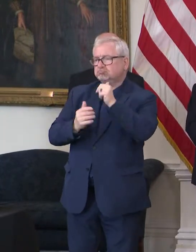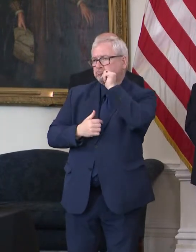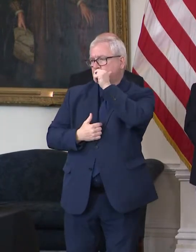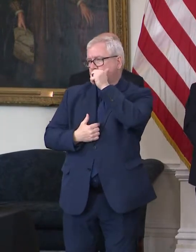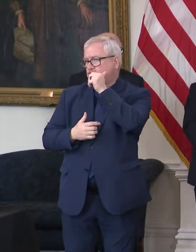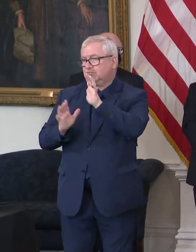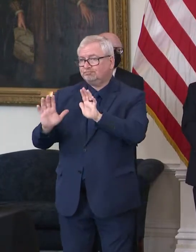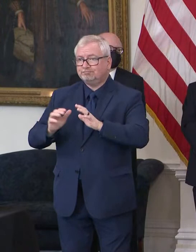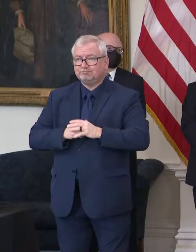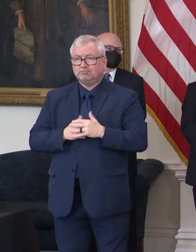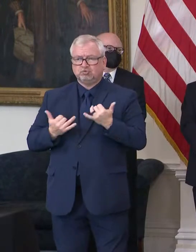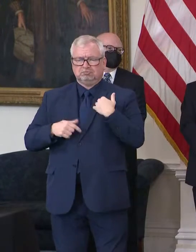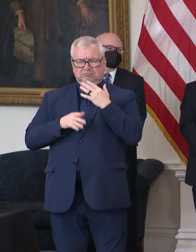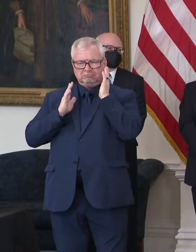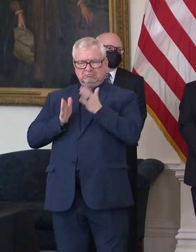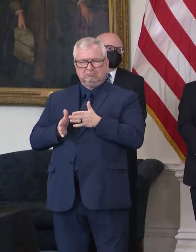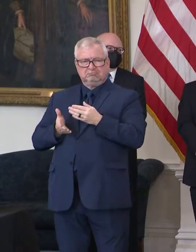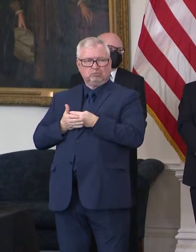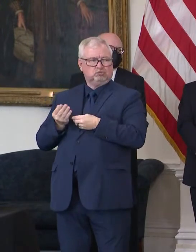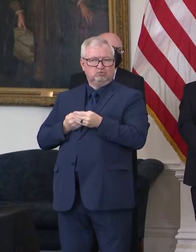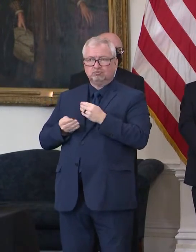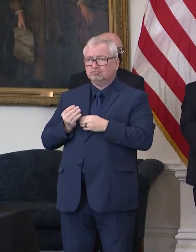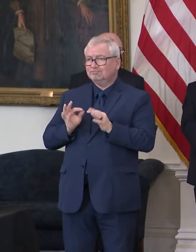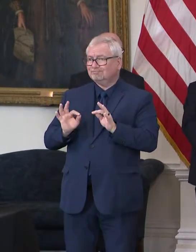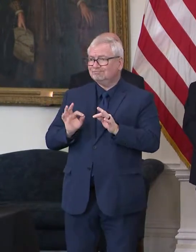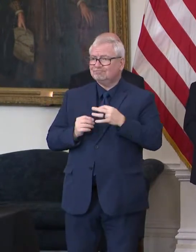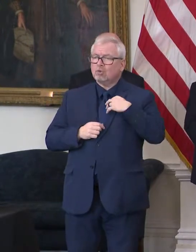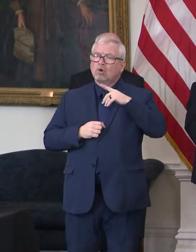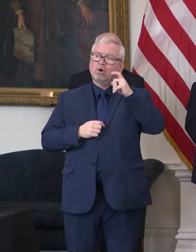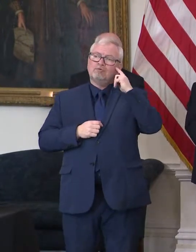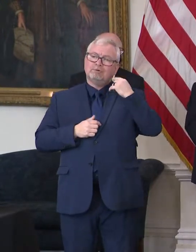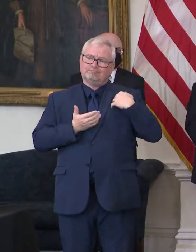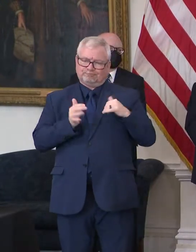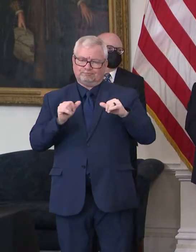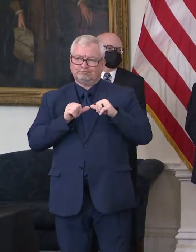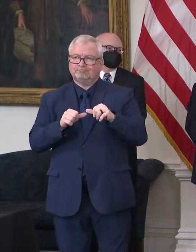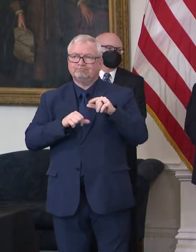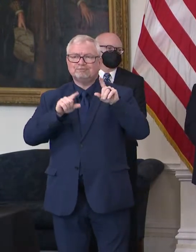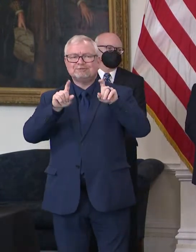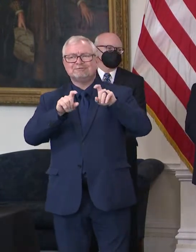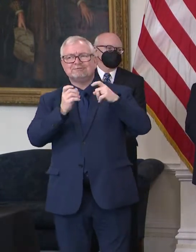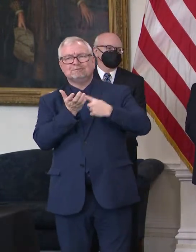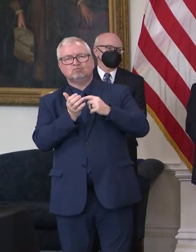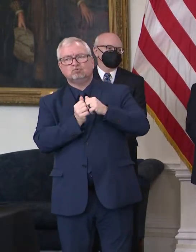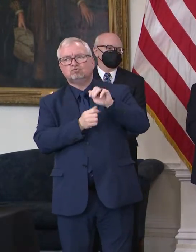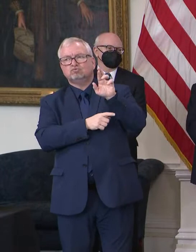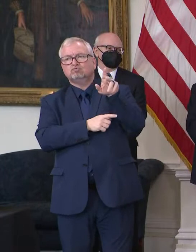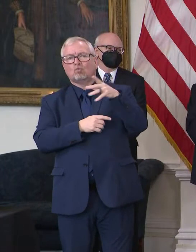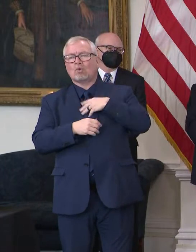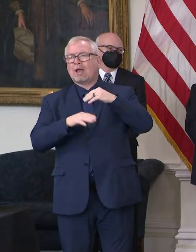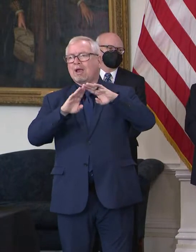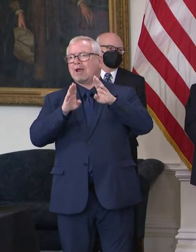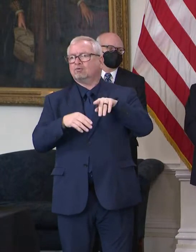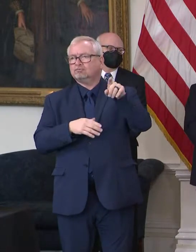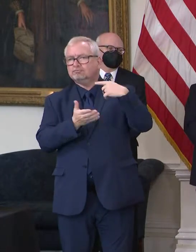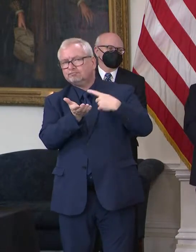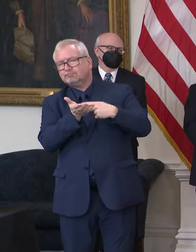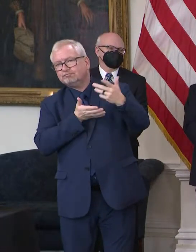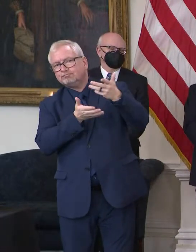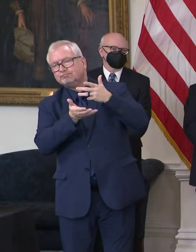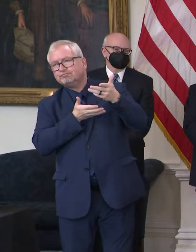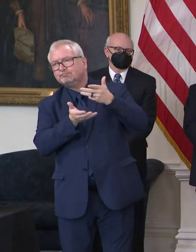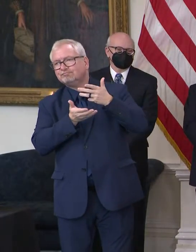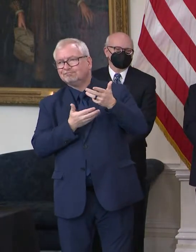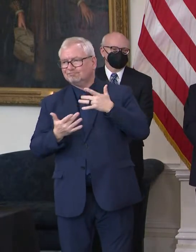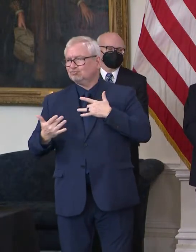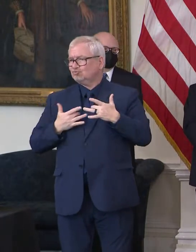had a conversation on the testing, uh, with the White House. Um, I, have a concern in that, uh, you know, look, we have plenty of testing because